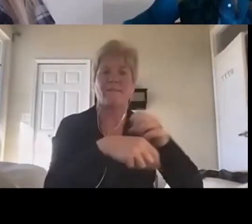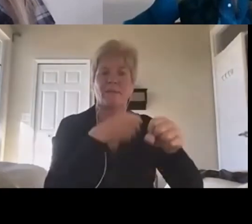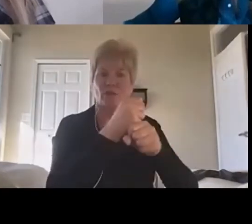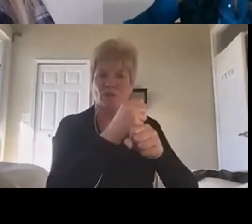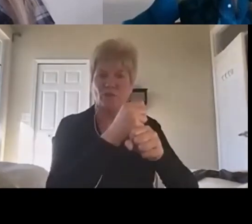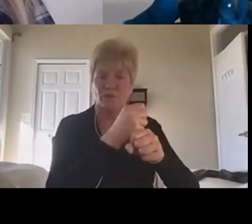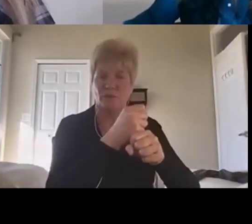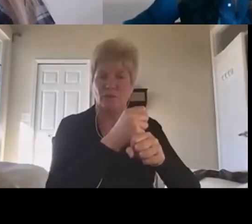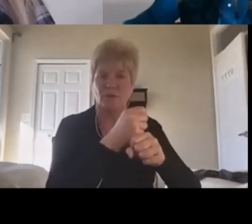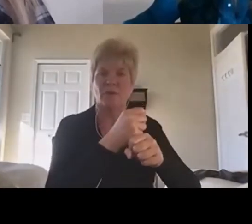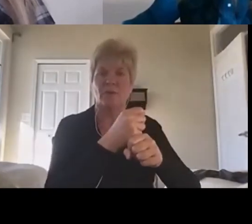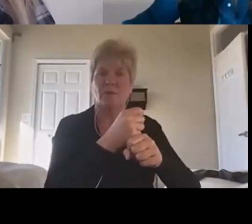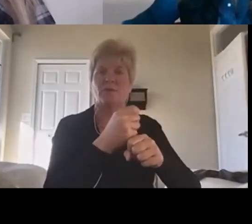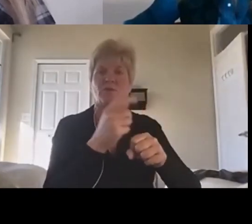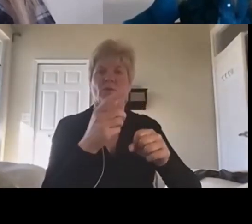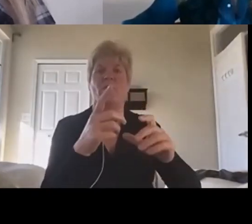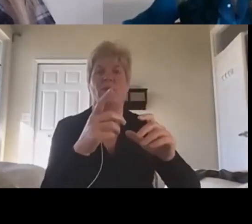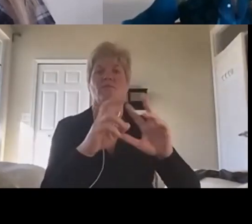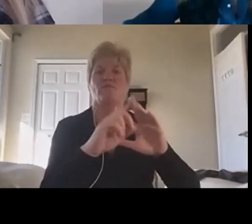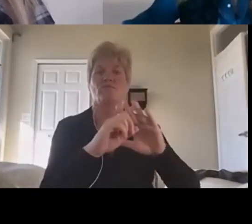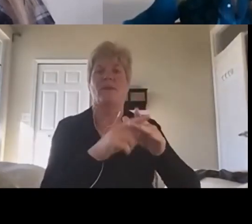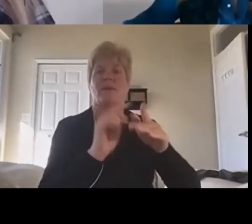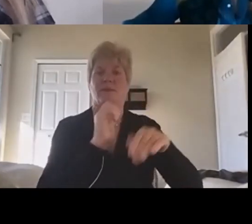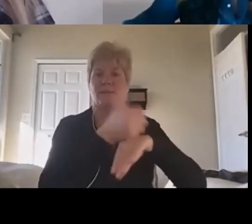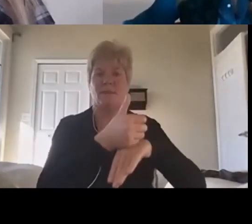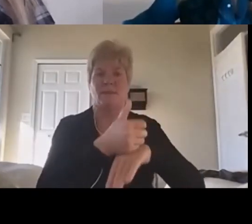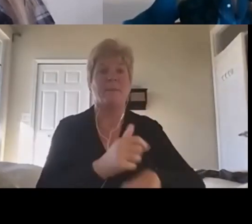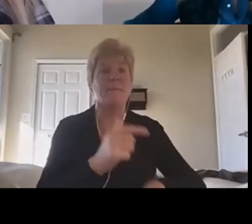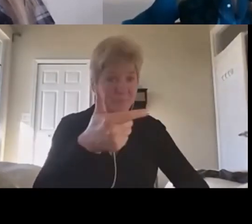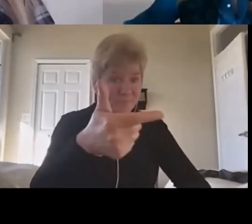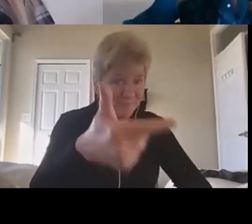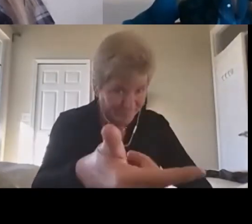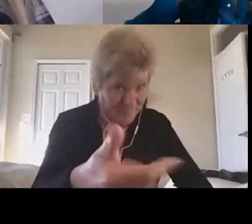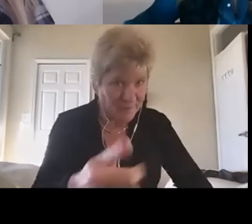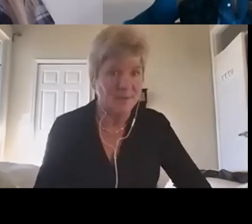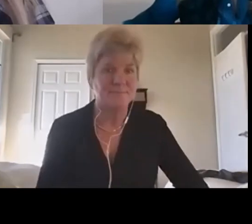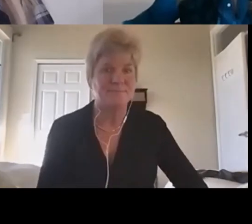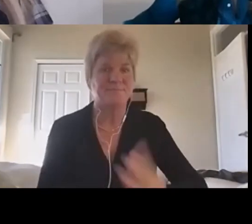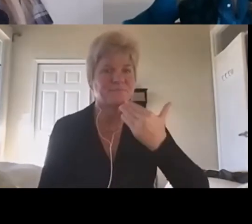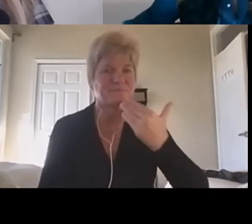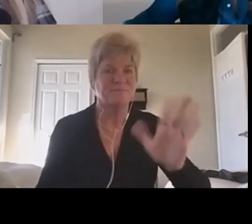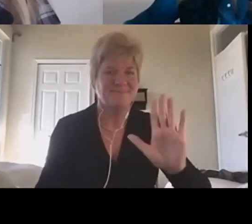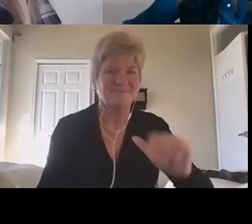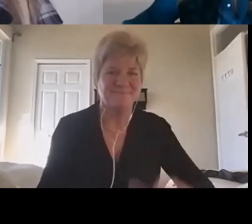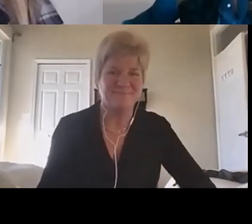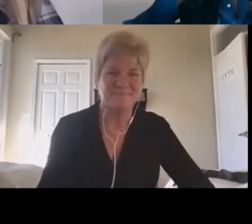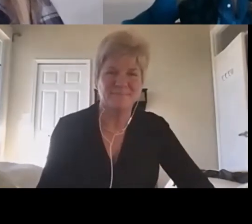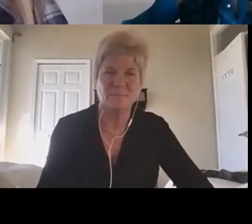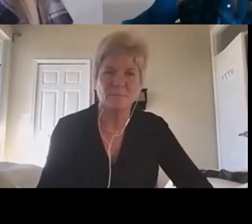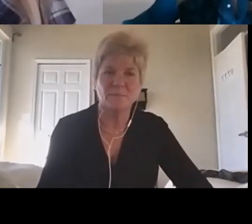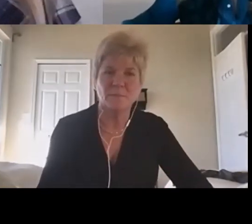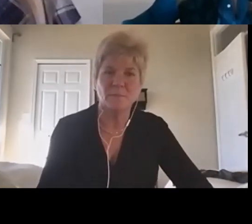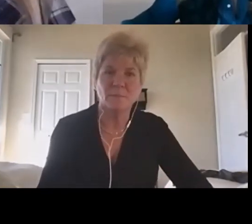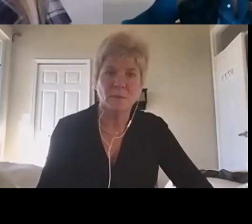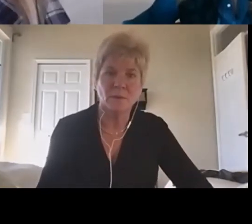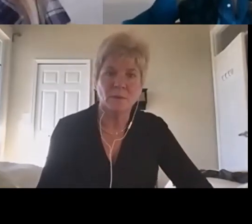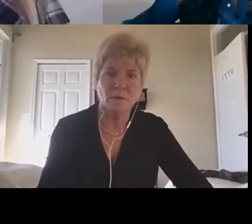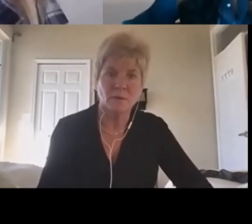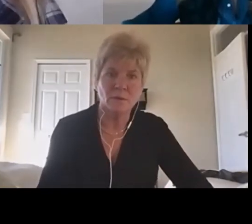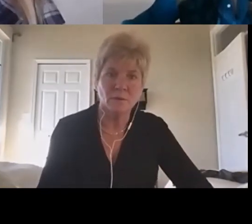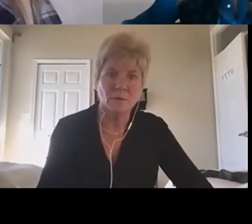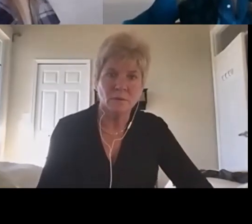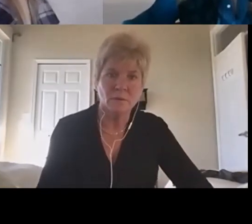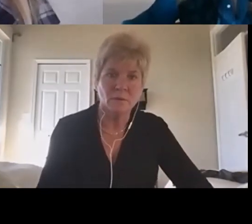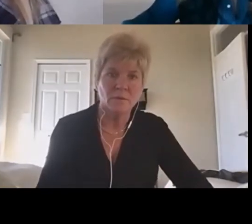Yeah, and compelling the data economy or the AI systems